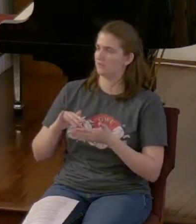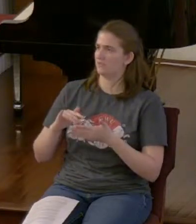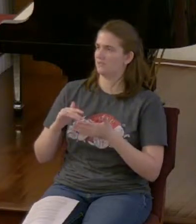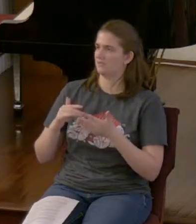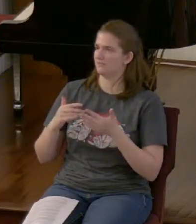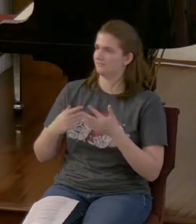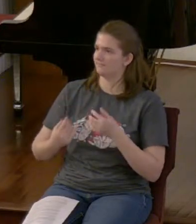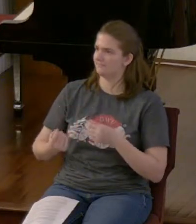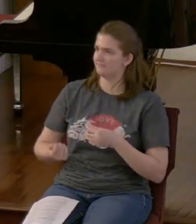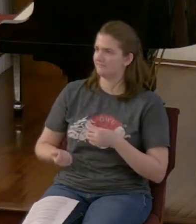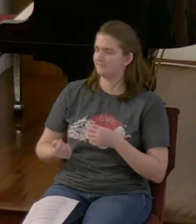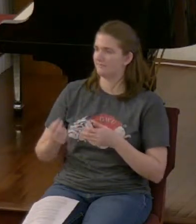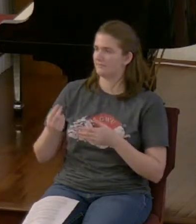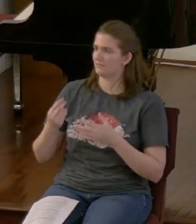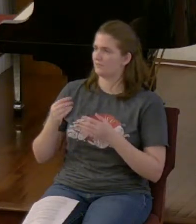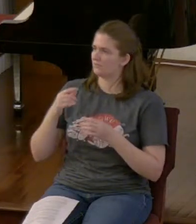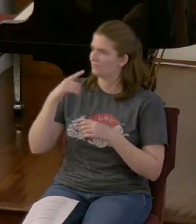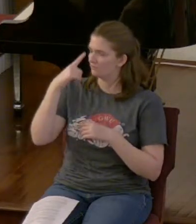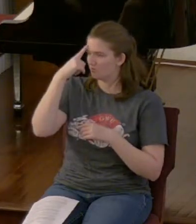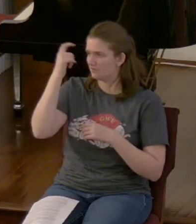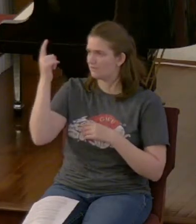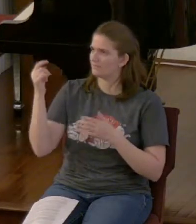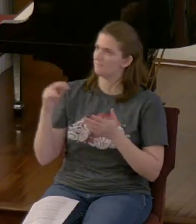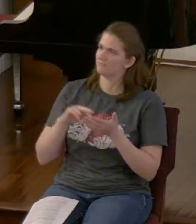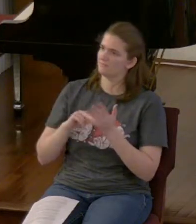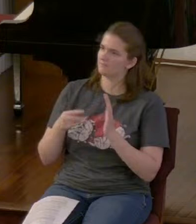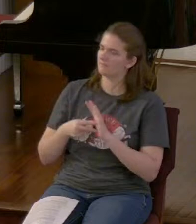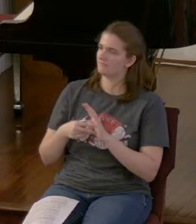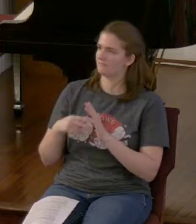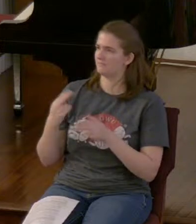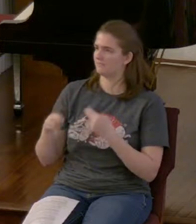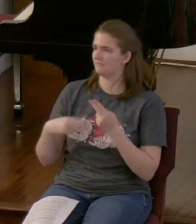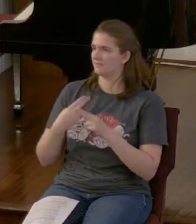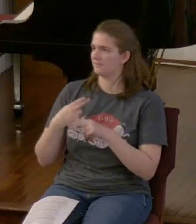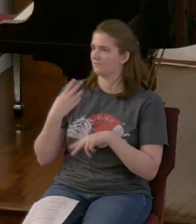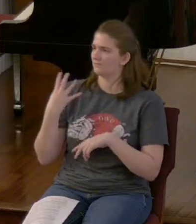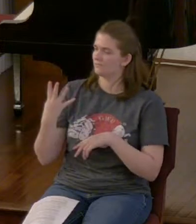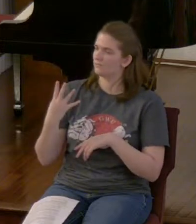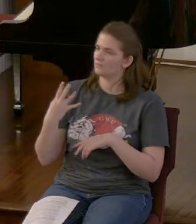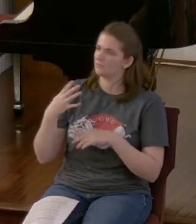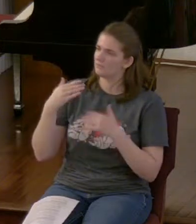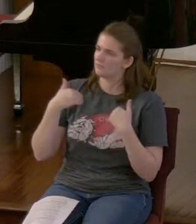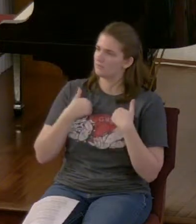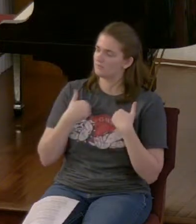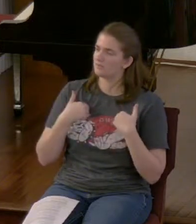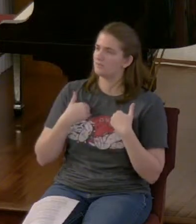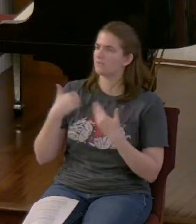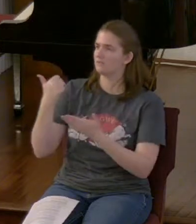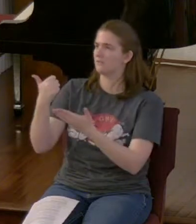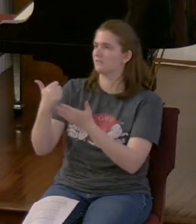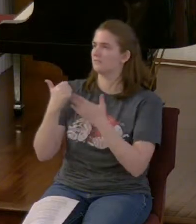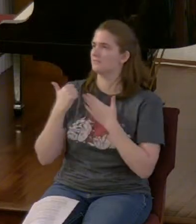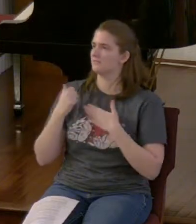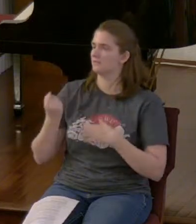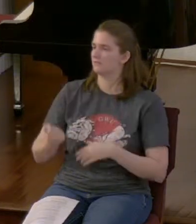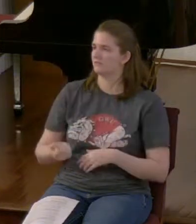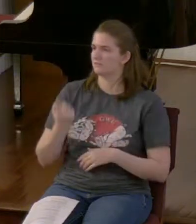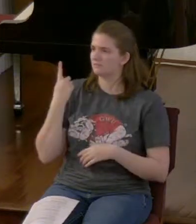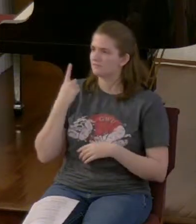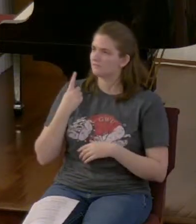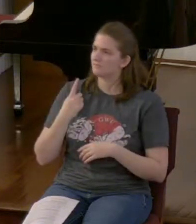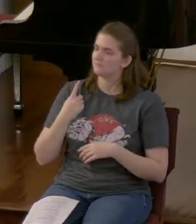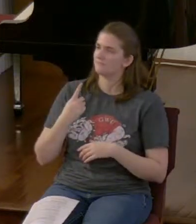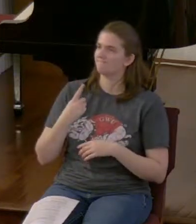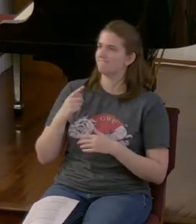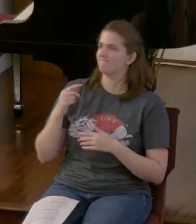dream that Daniel had about the four beasts. Dear Lord, help us to understand. Help us to see and help us to seek